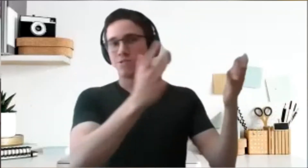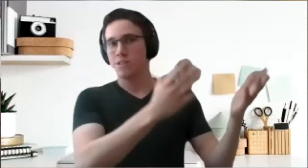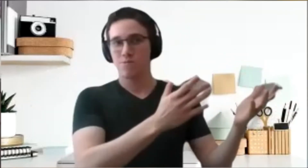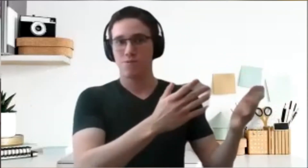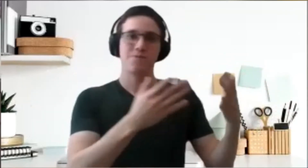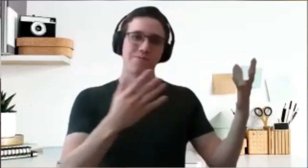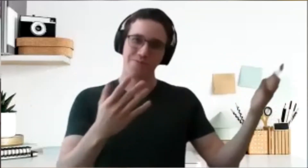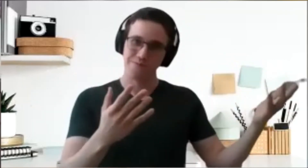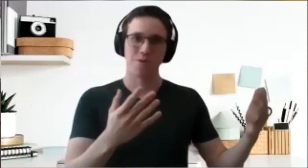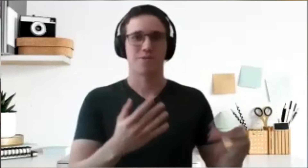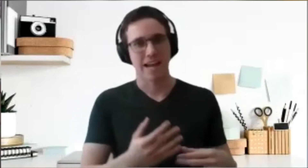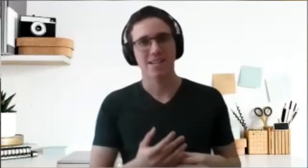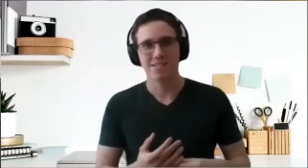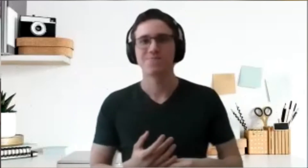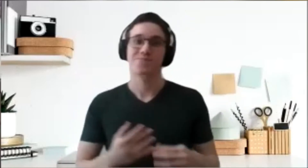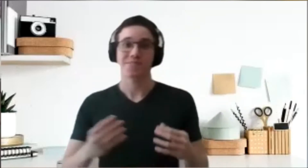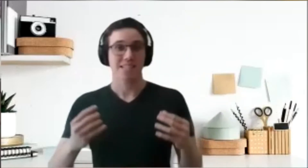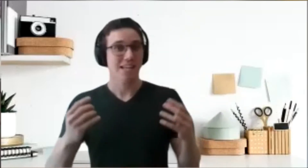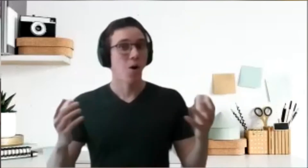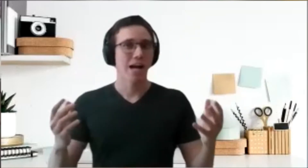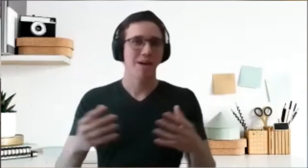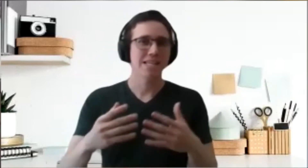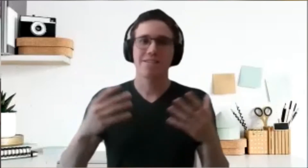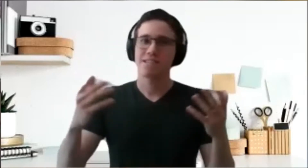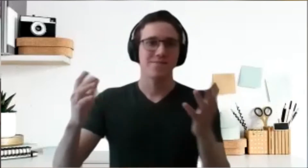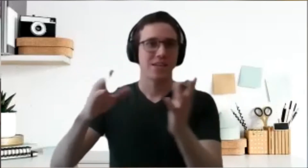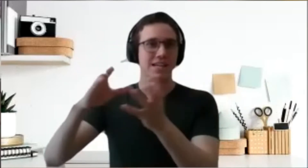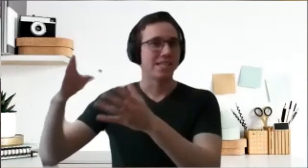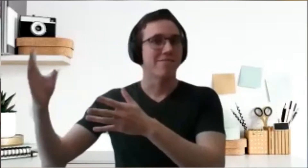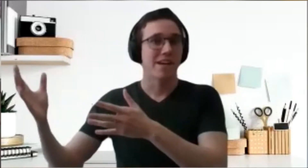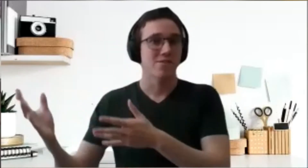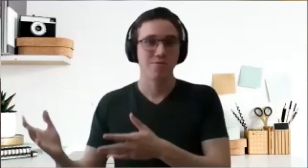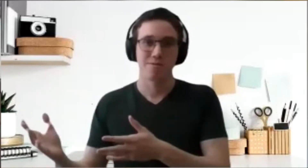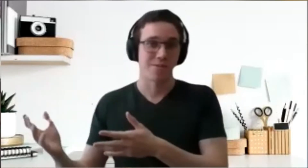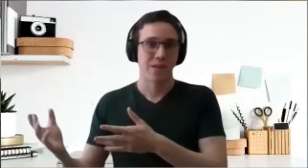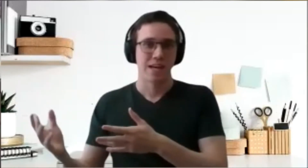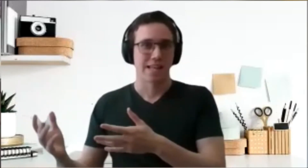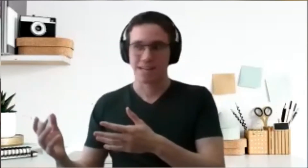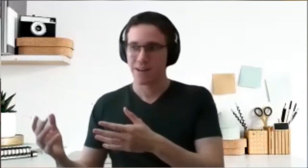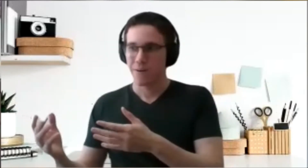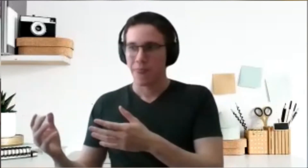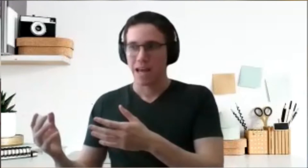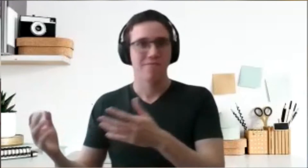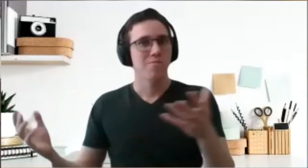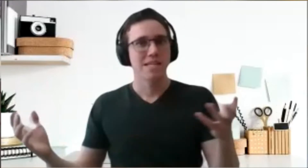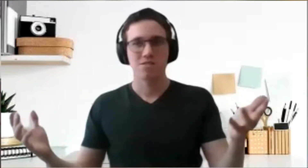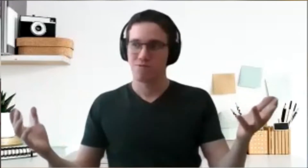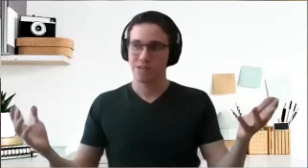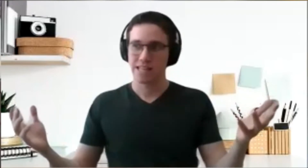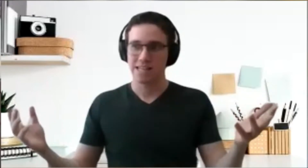another row more likely or I might even leave Vancouver like have no plans of doing that